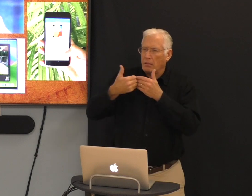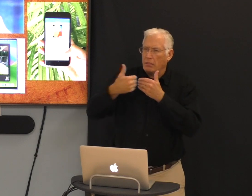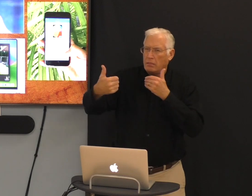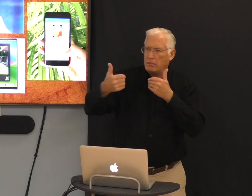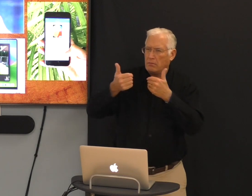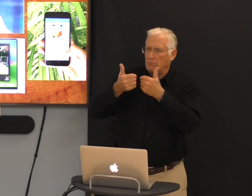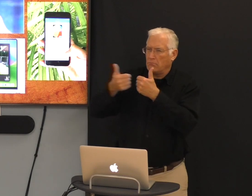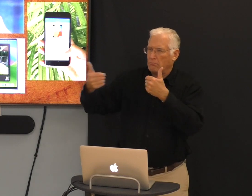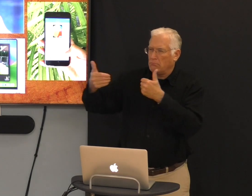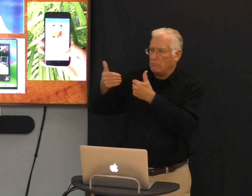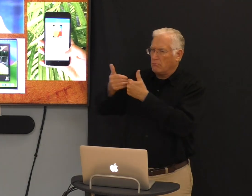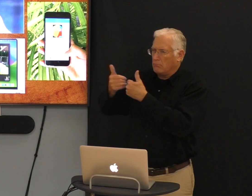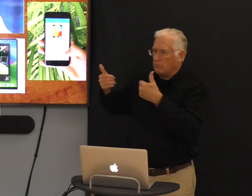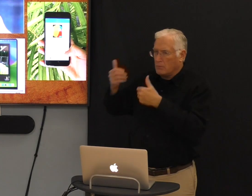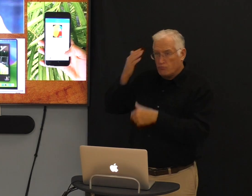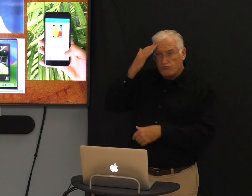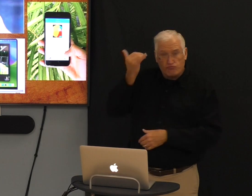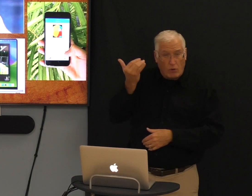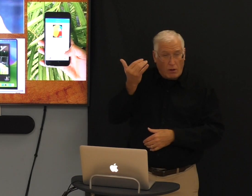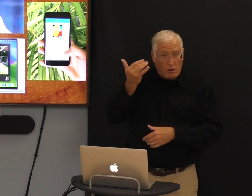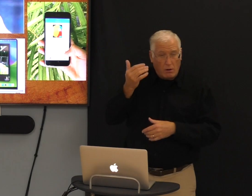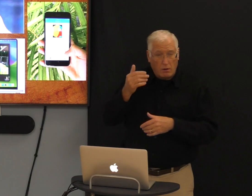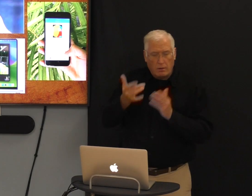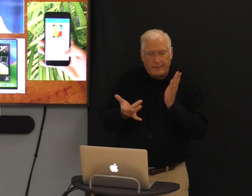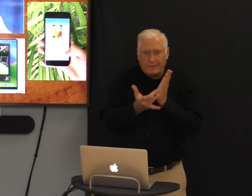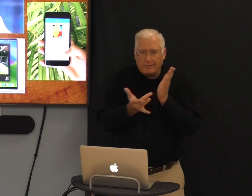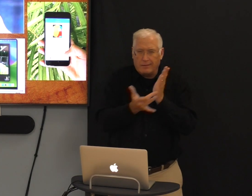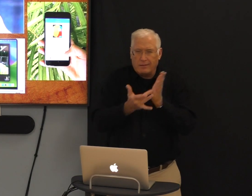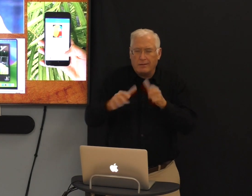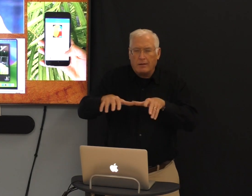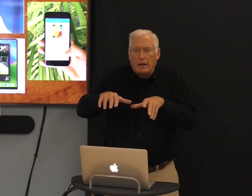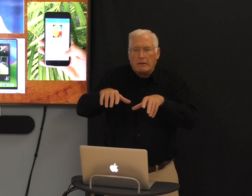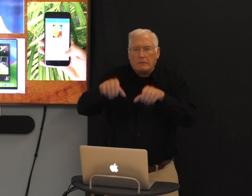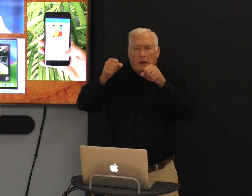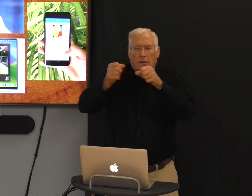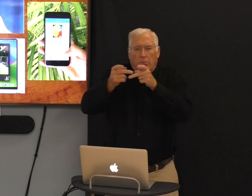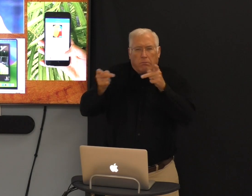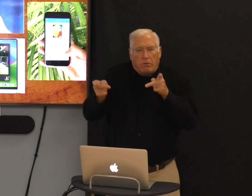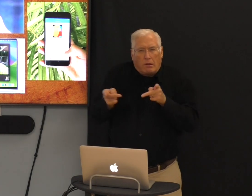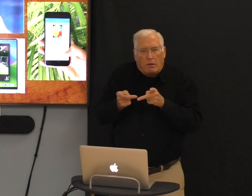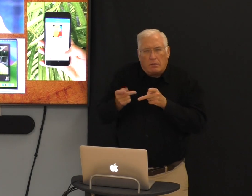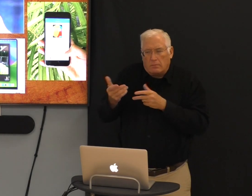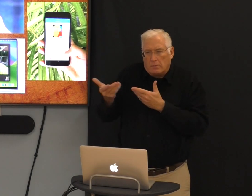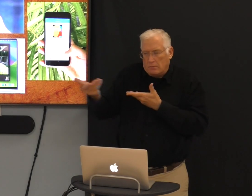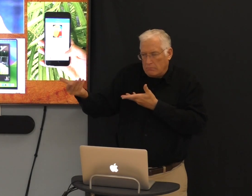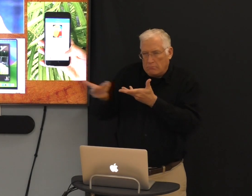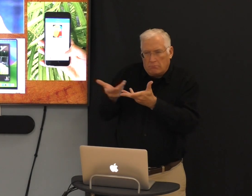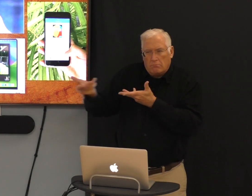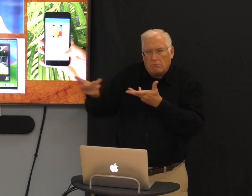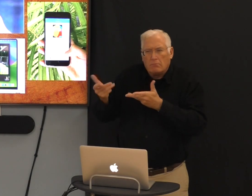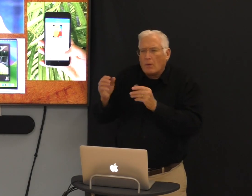But that also is a separation. Because now technology